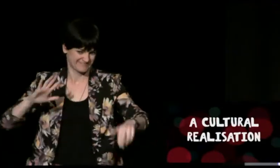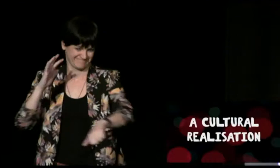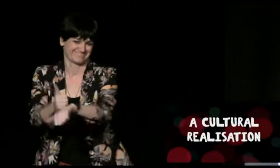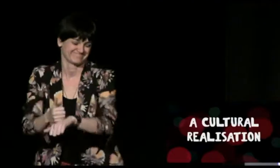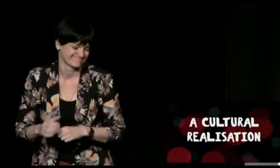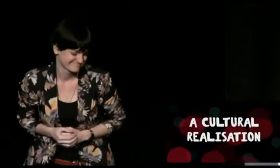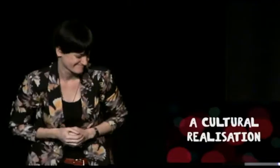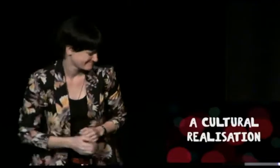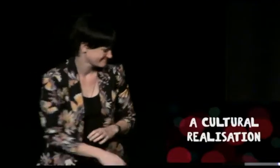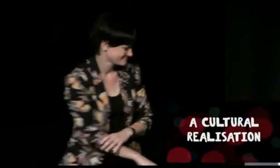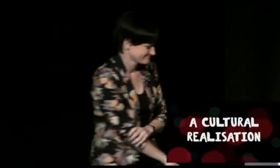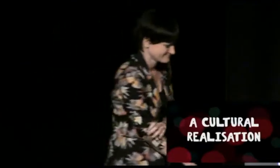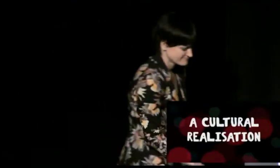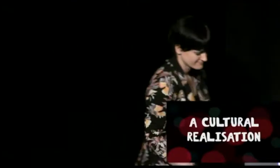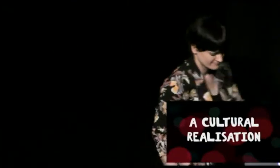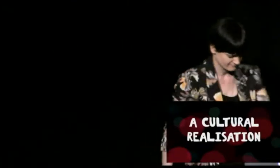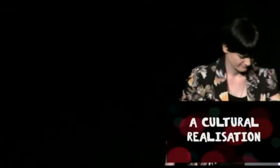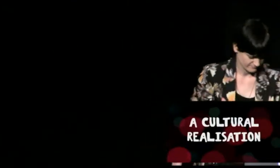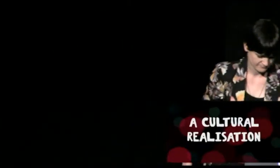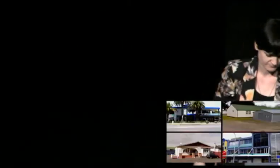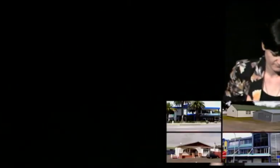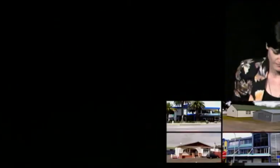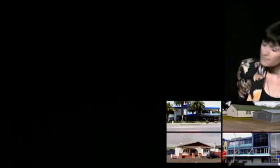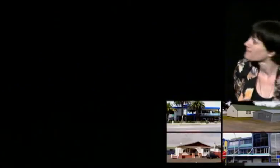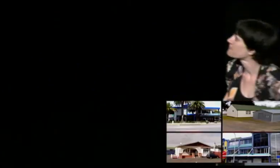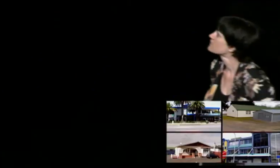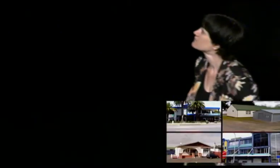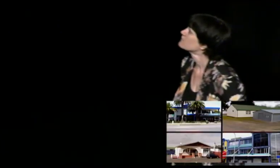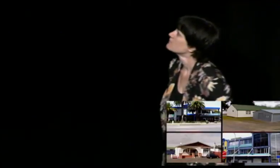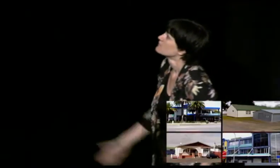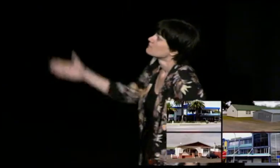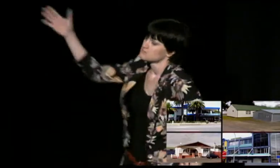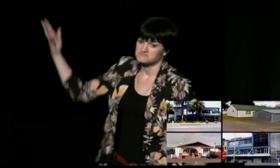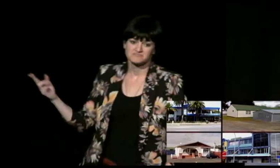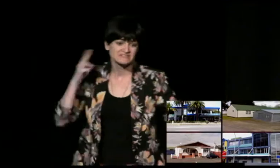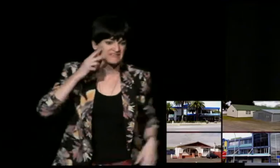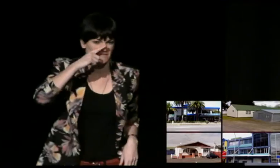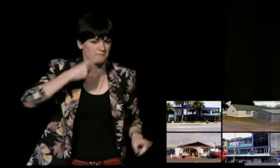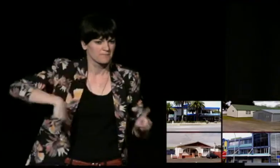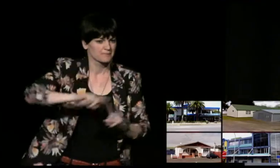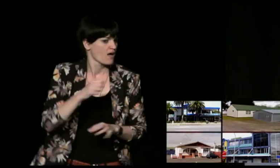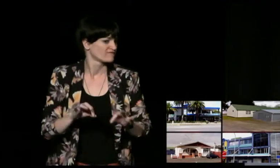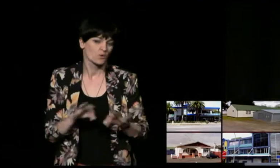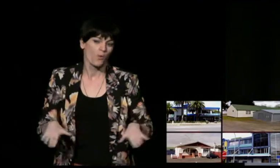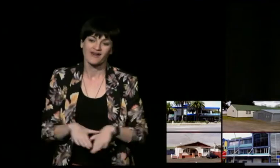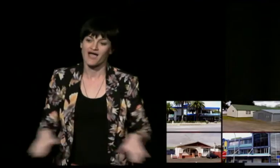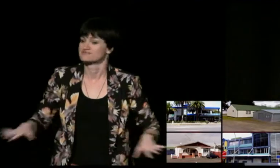that the community has structures and mechanisms to help those people acculturate back into the deaf community.